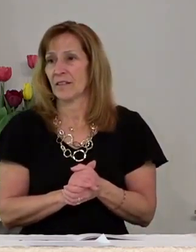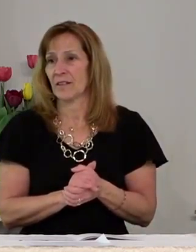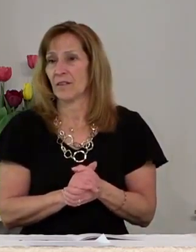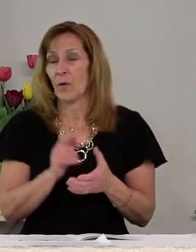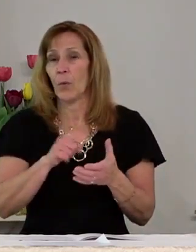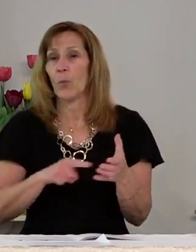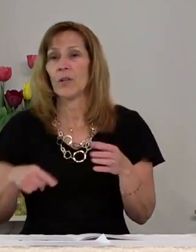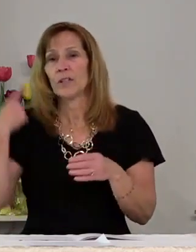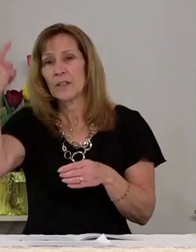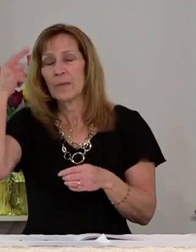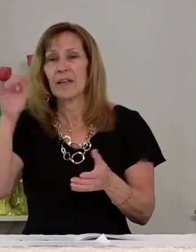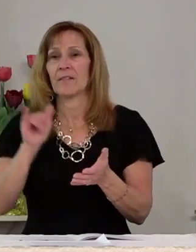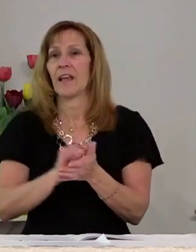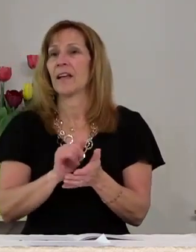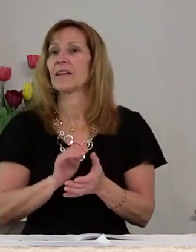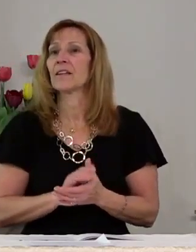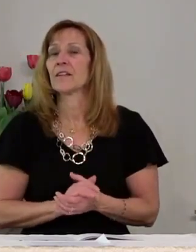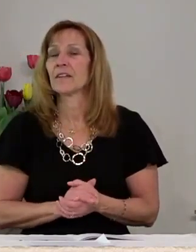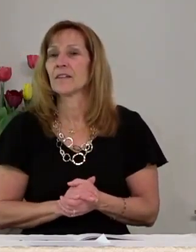what do you make of that